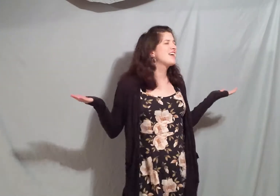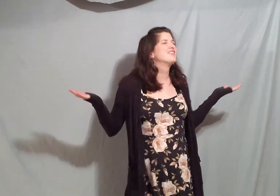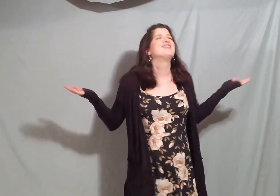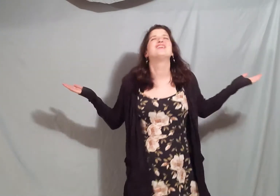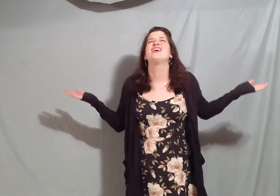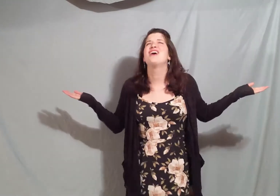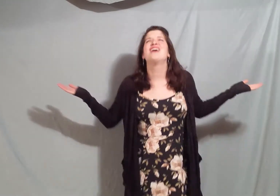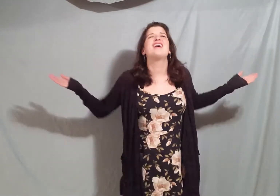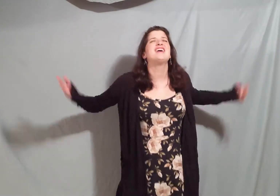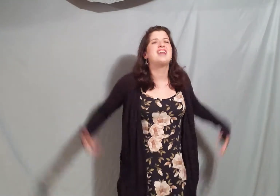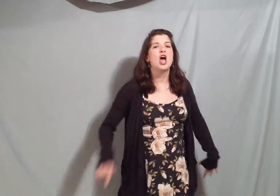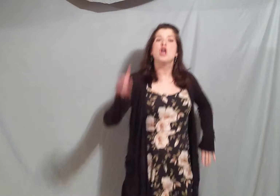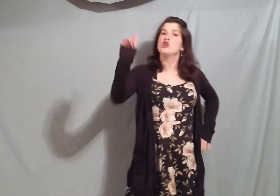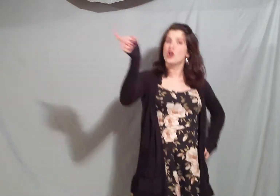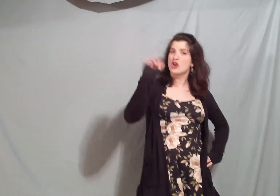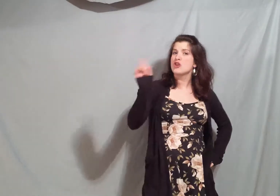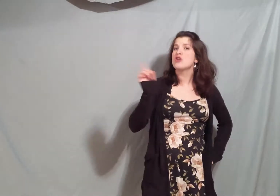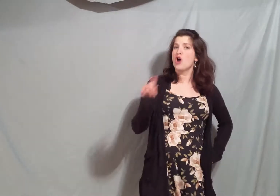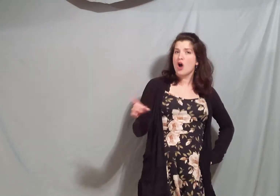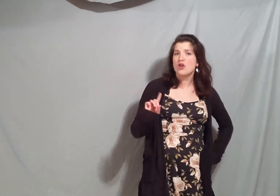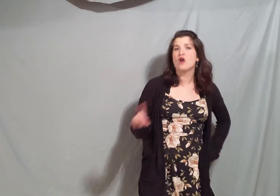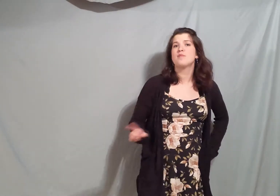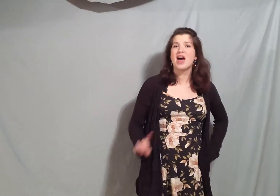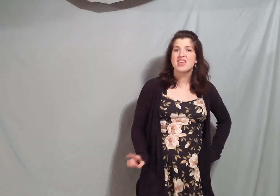the Lord No, no, no, no, no, nobody